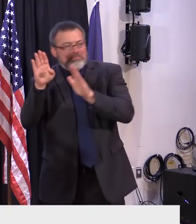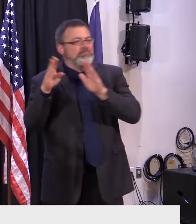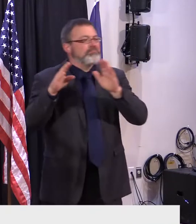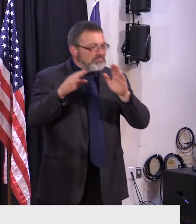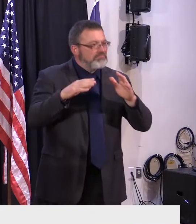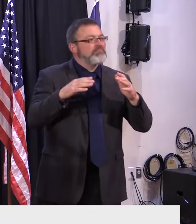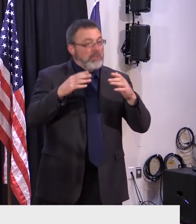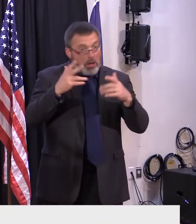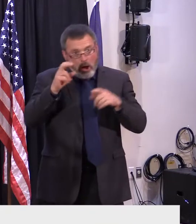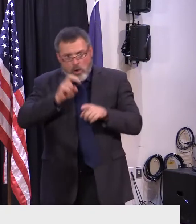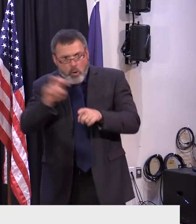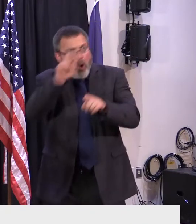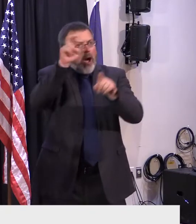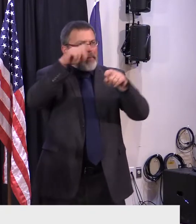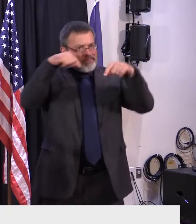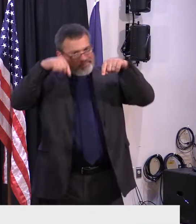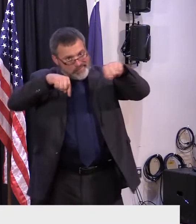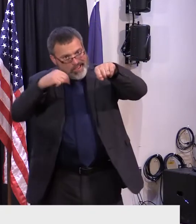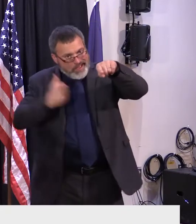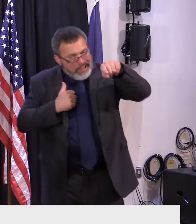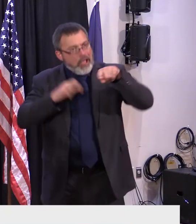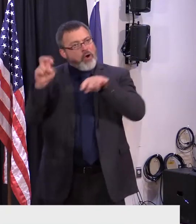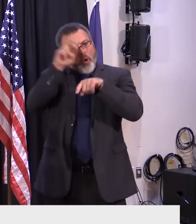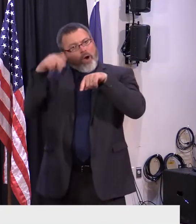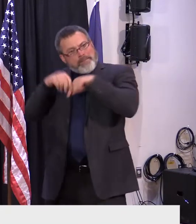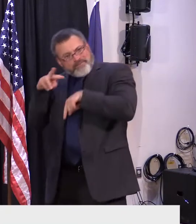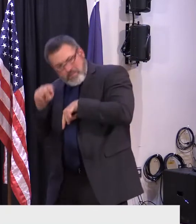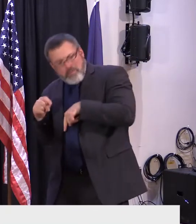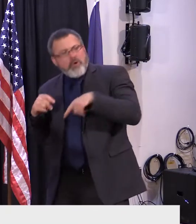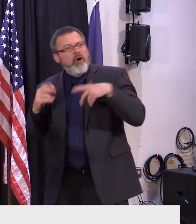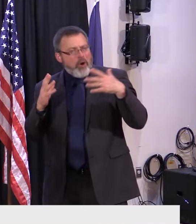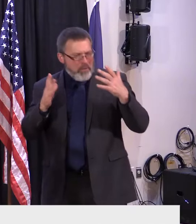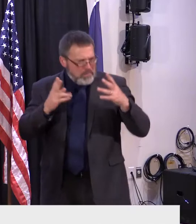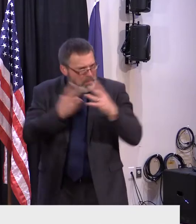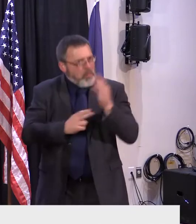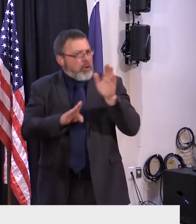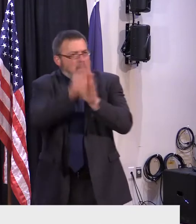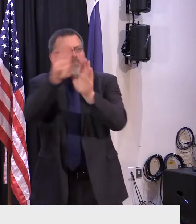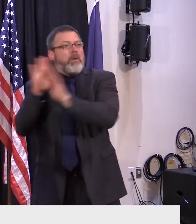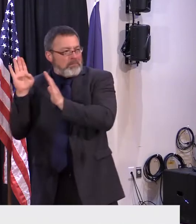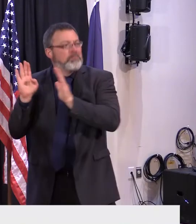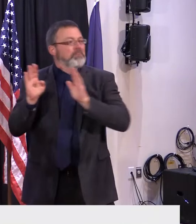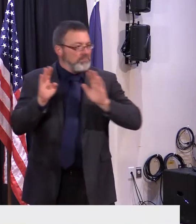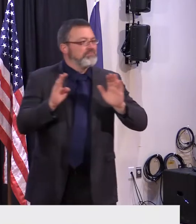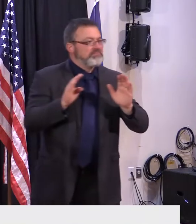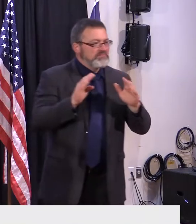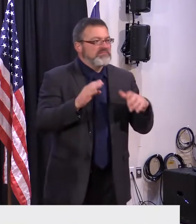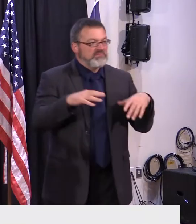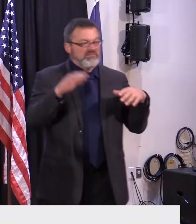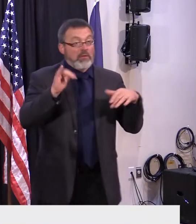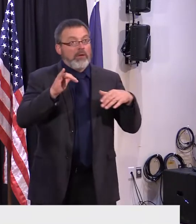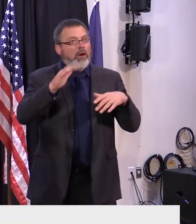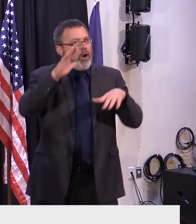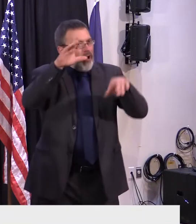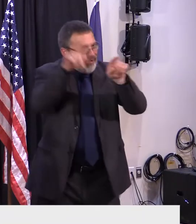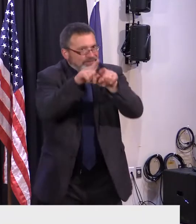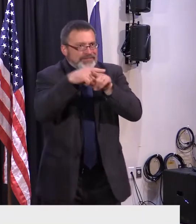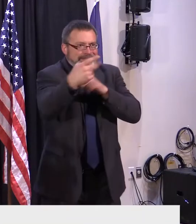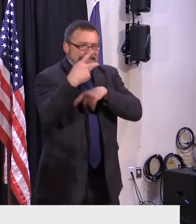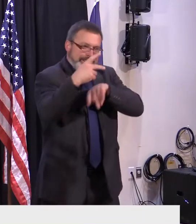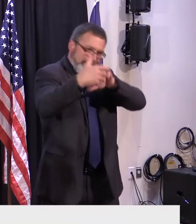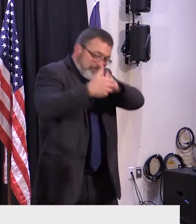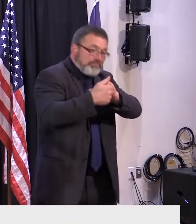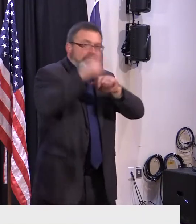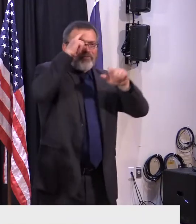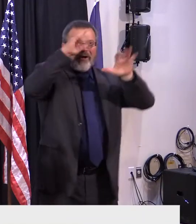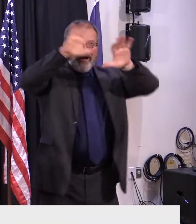Canadians. The Governor also mentioned combating climate change. Hydro-Quebec provides a considerable amount of